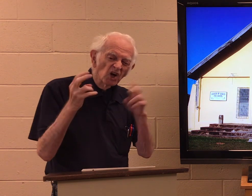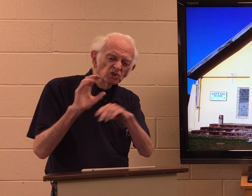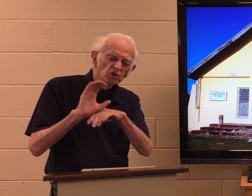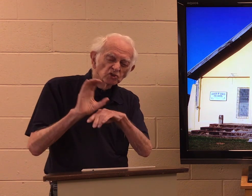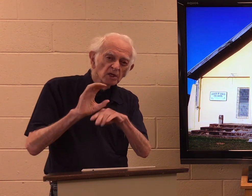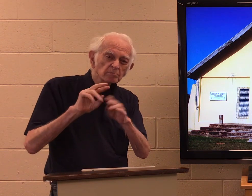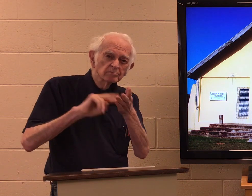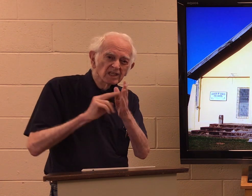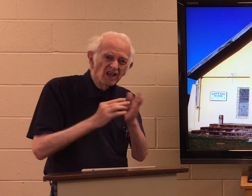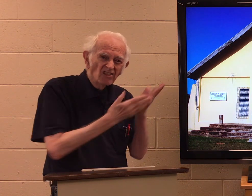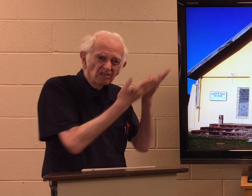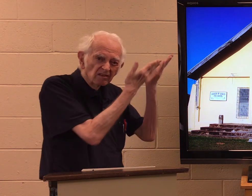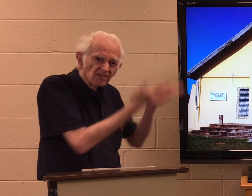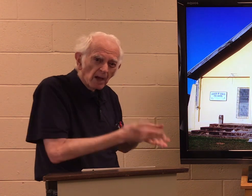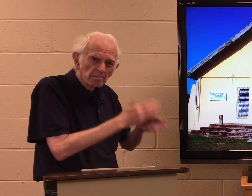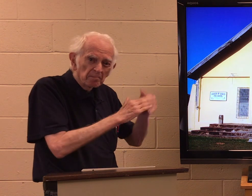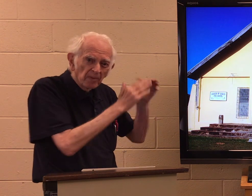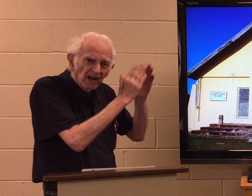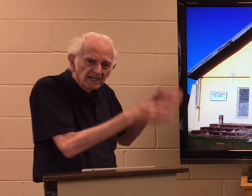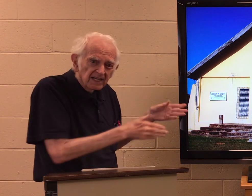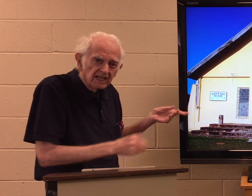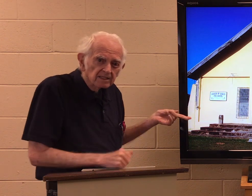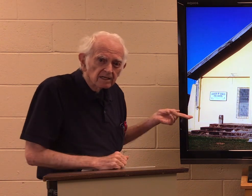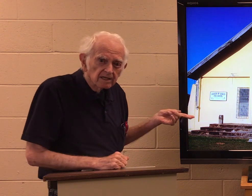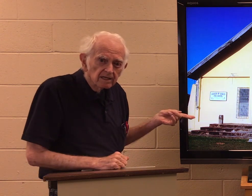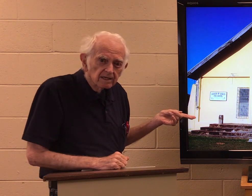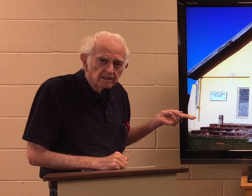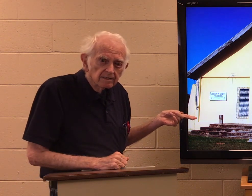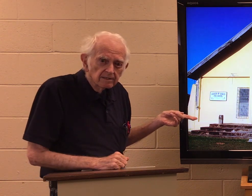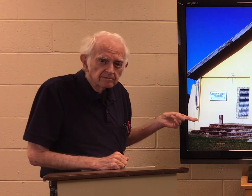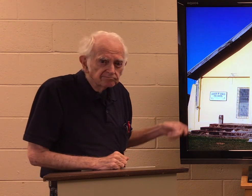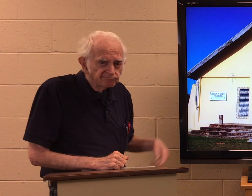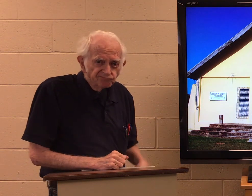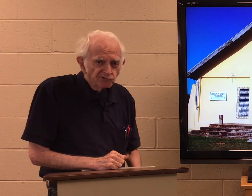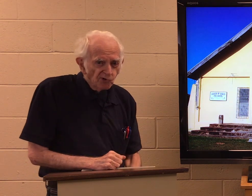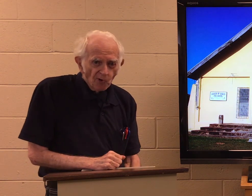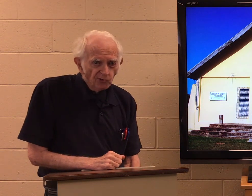This is, the church means this building? No.